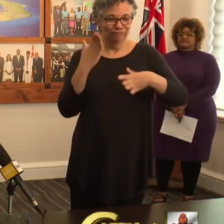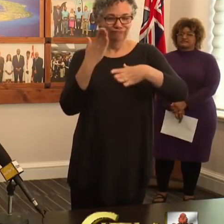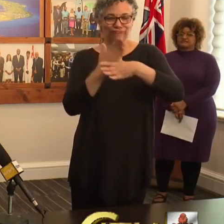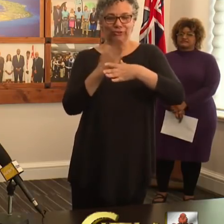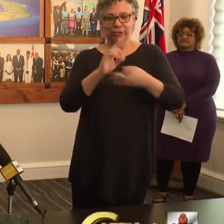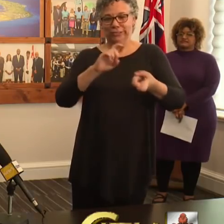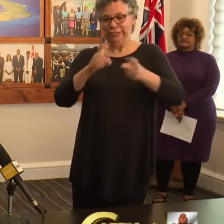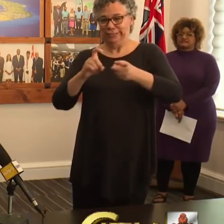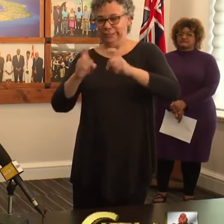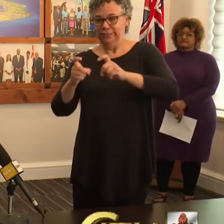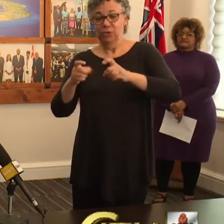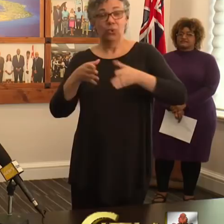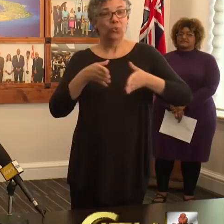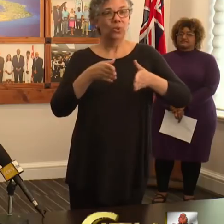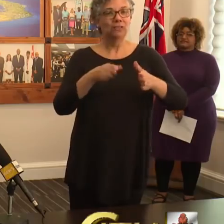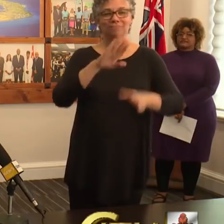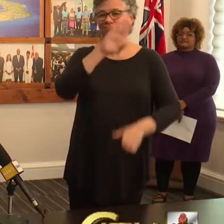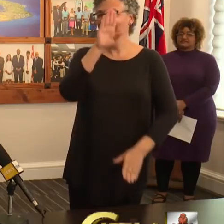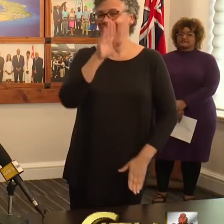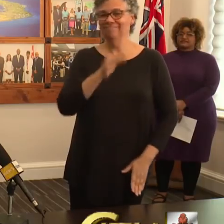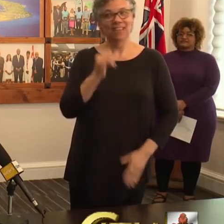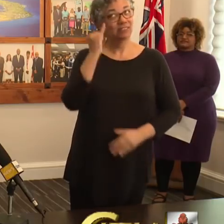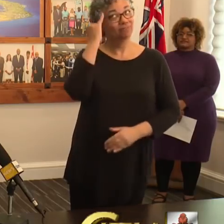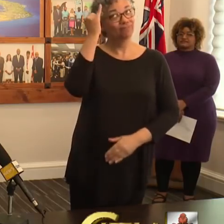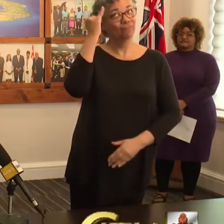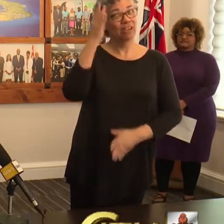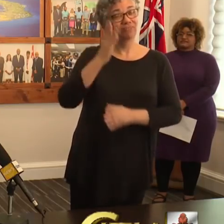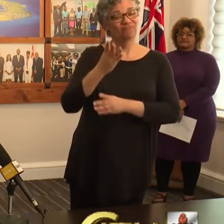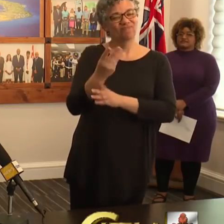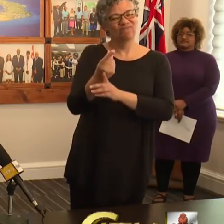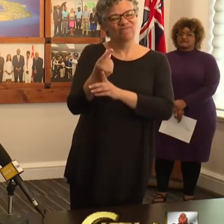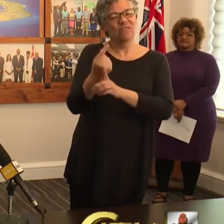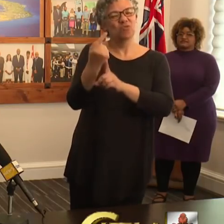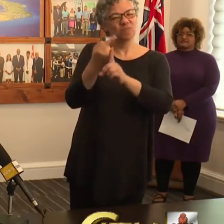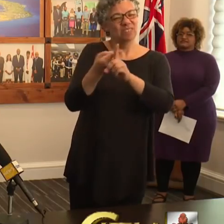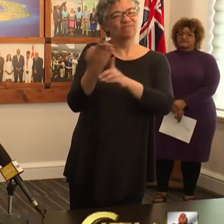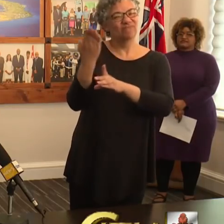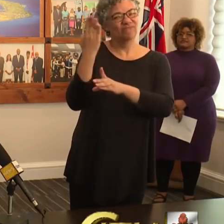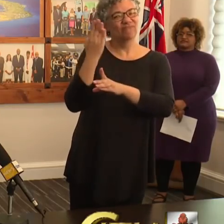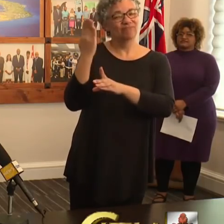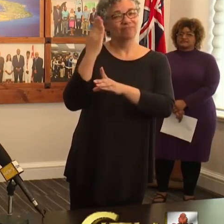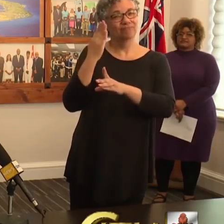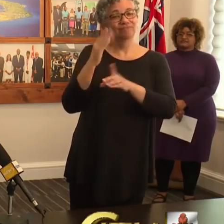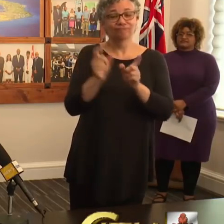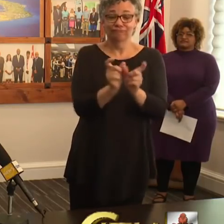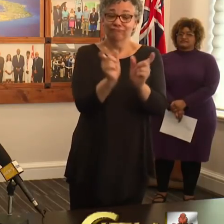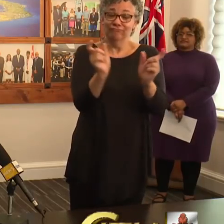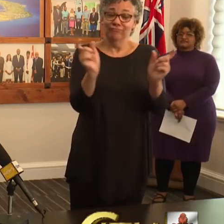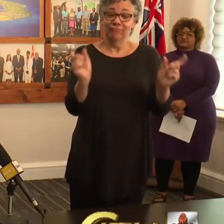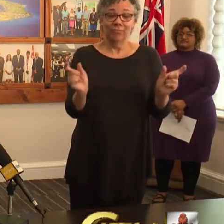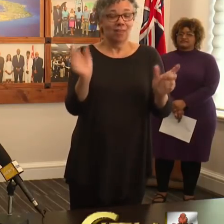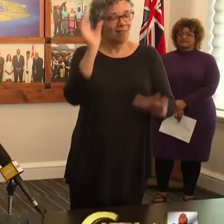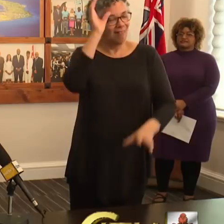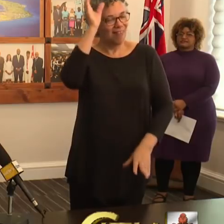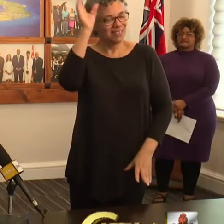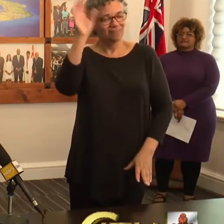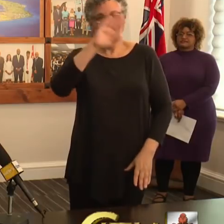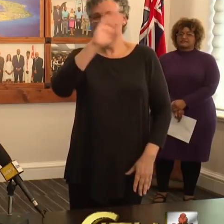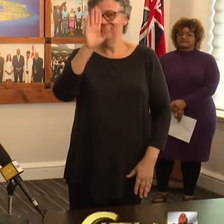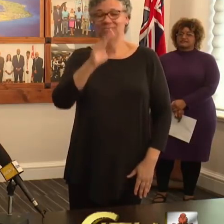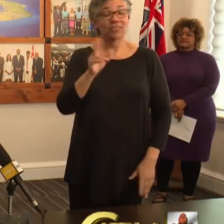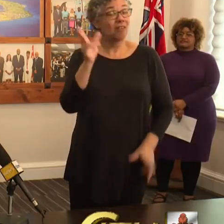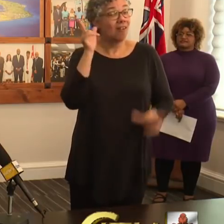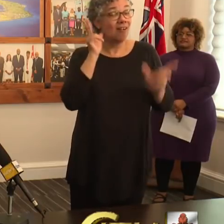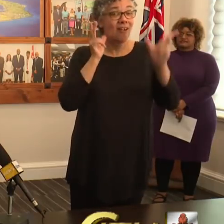and changed in ways that we could have never imagined just a few months ago. Social distancing, a concept many of us have never heard before,